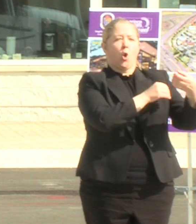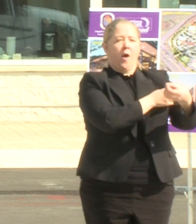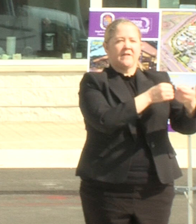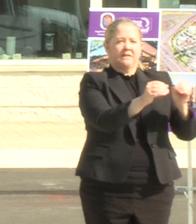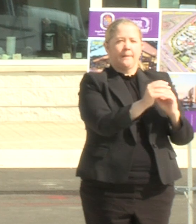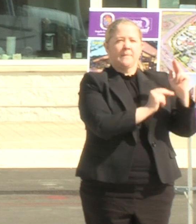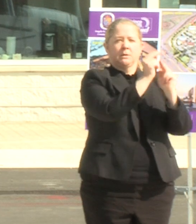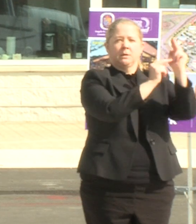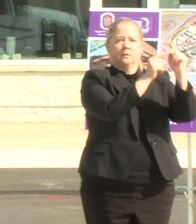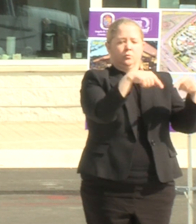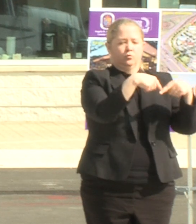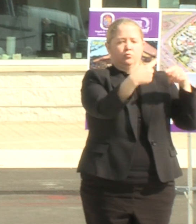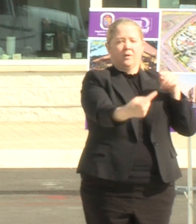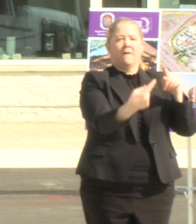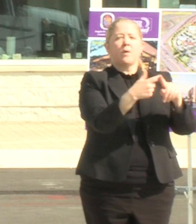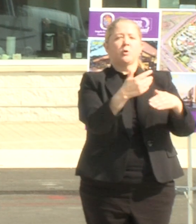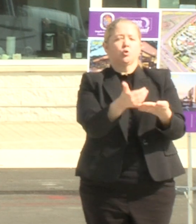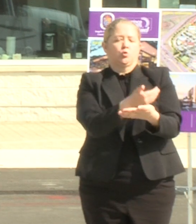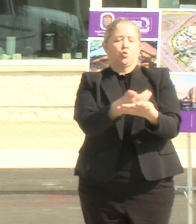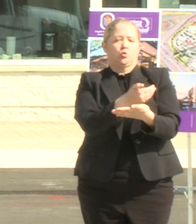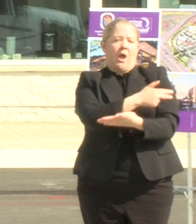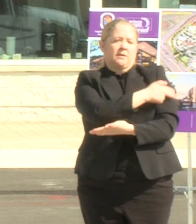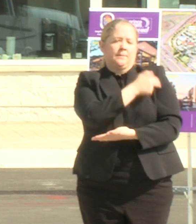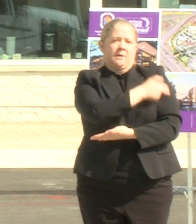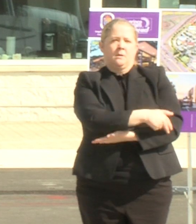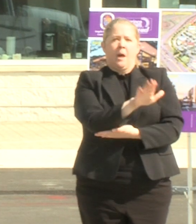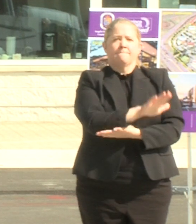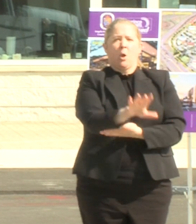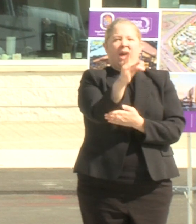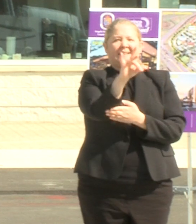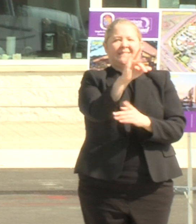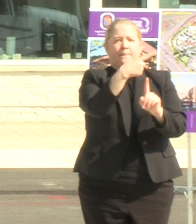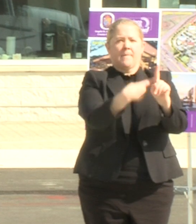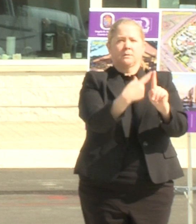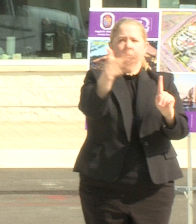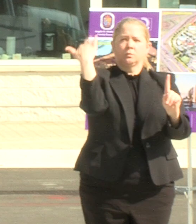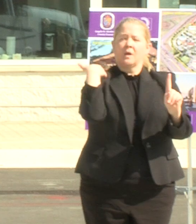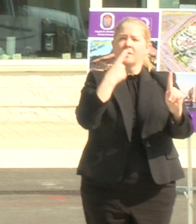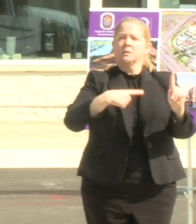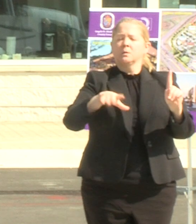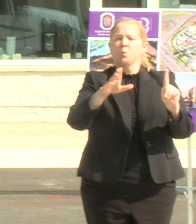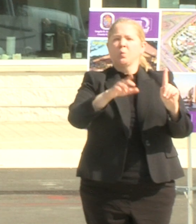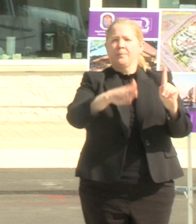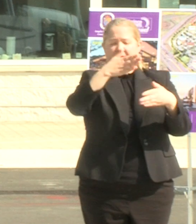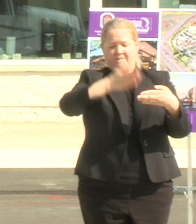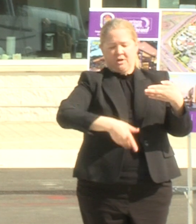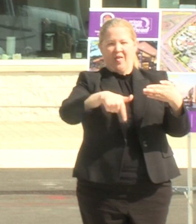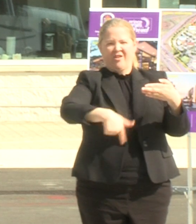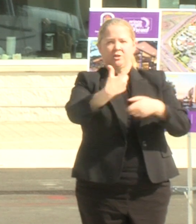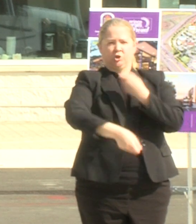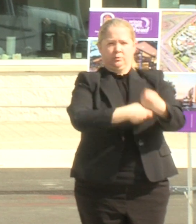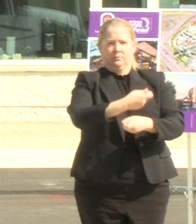right across the street from the new hospital about 18 months ago uh they're going to be finished with that this year